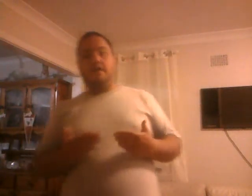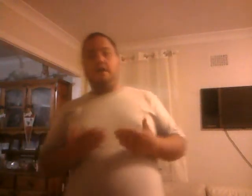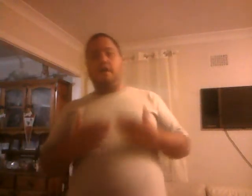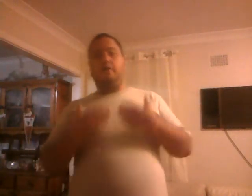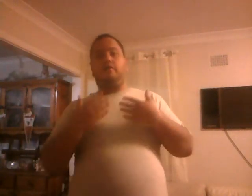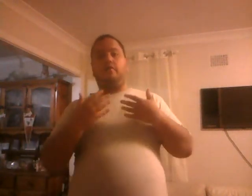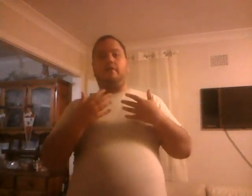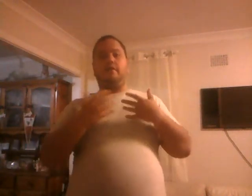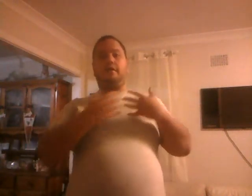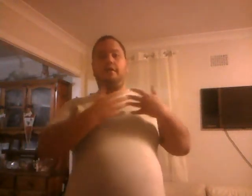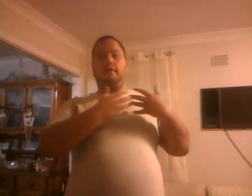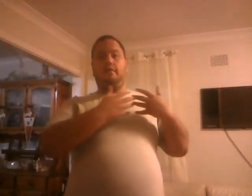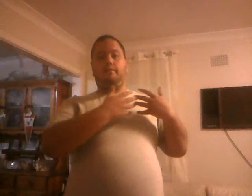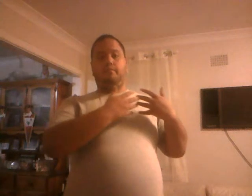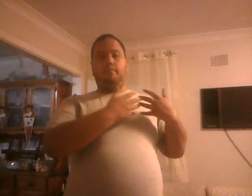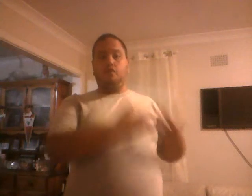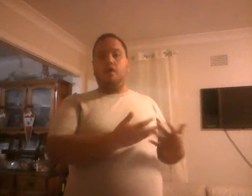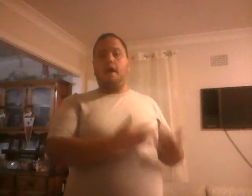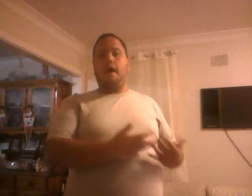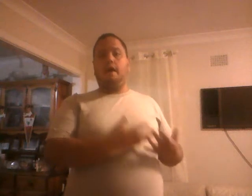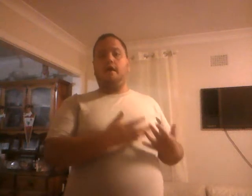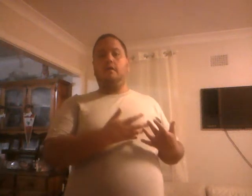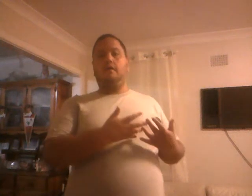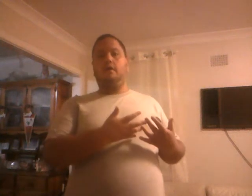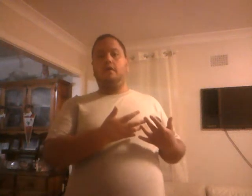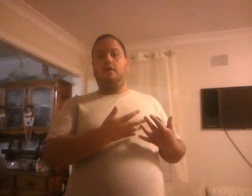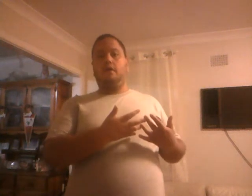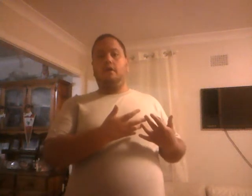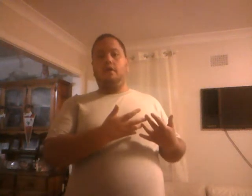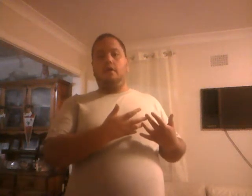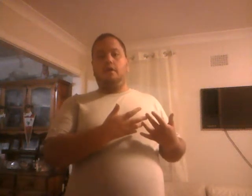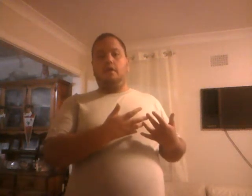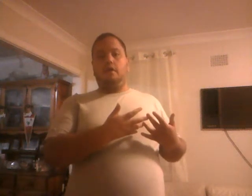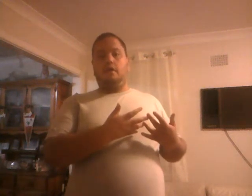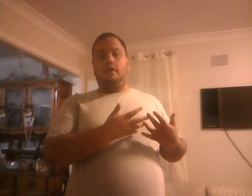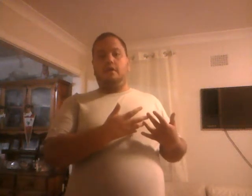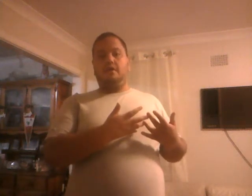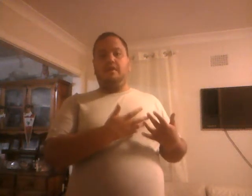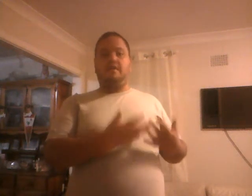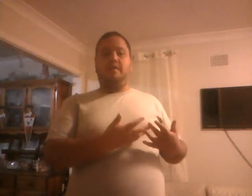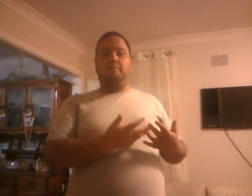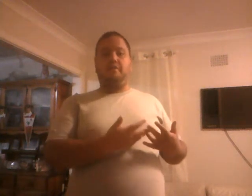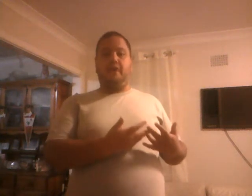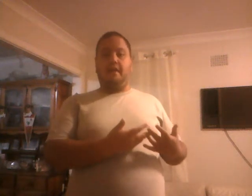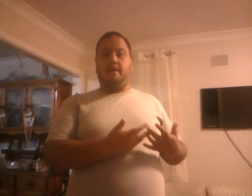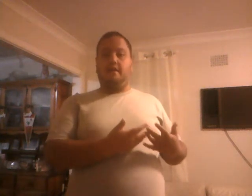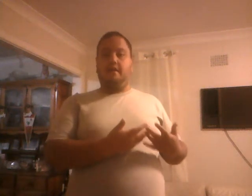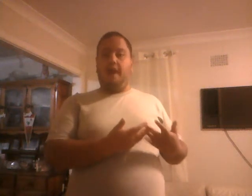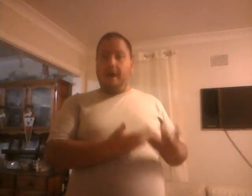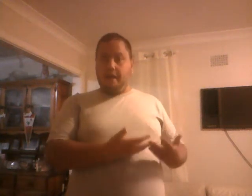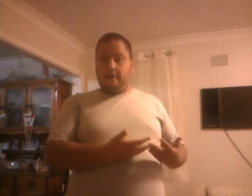Australia. In in the, UK, pathetic little island.